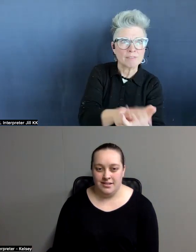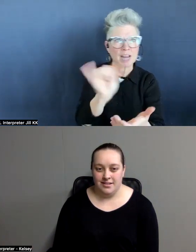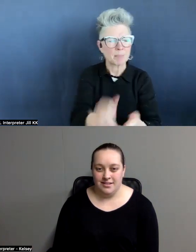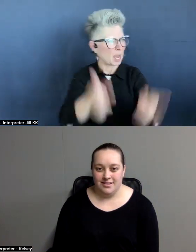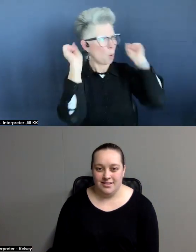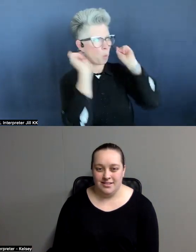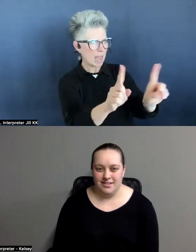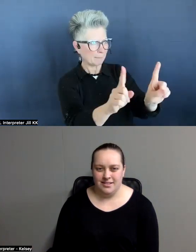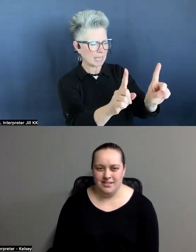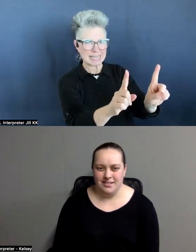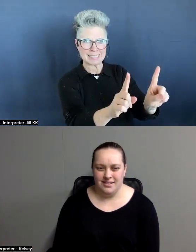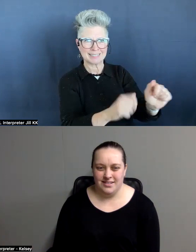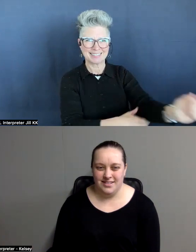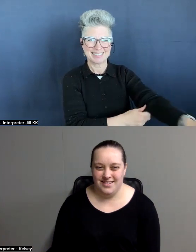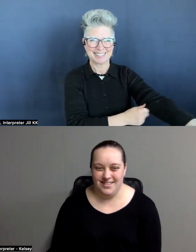Okay.